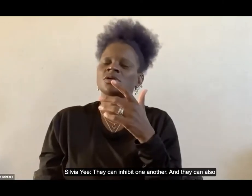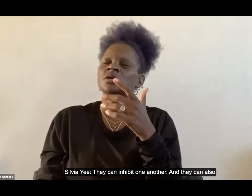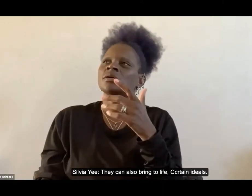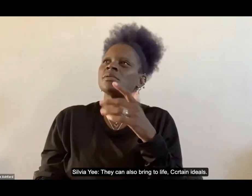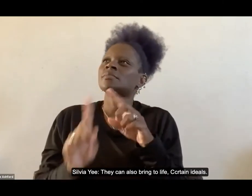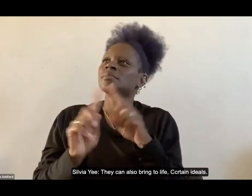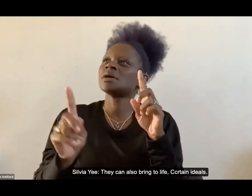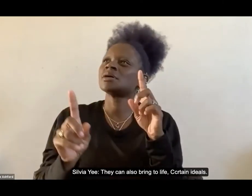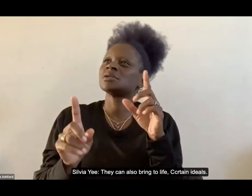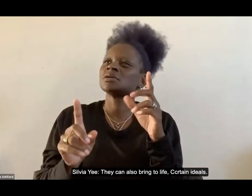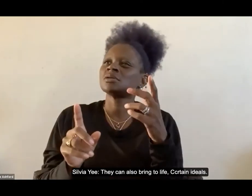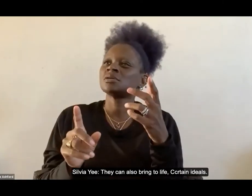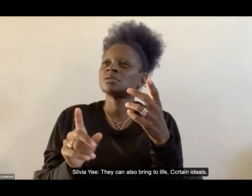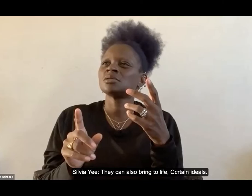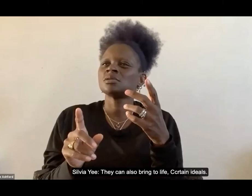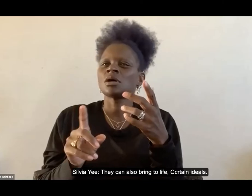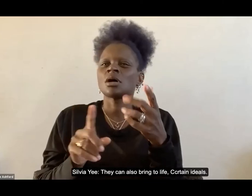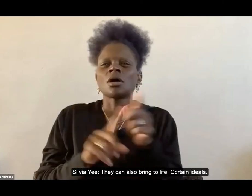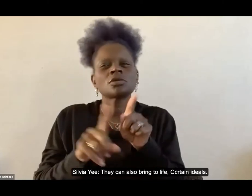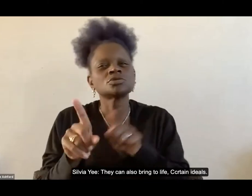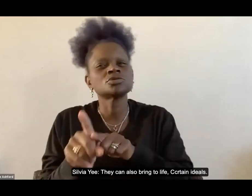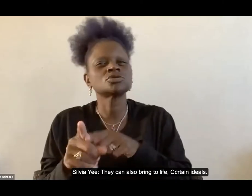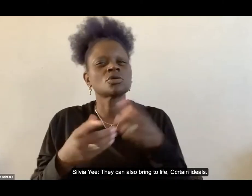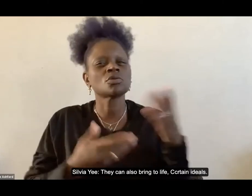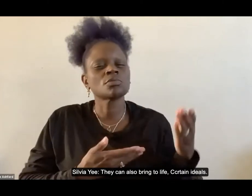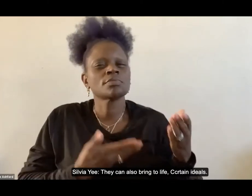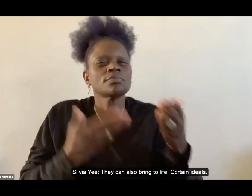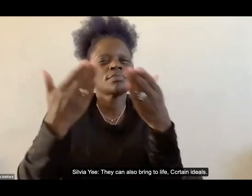they can also bring to life certain ideals